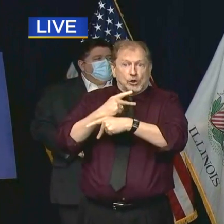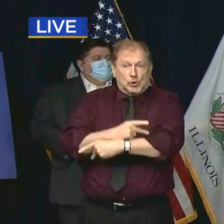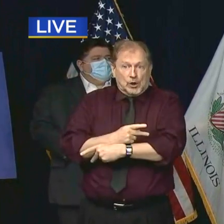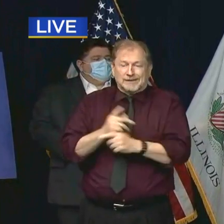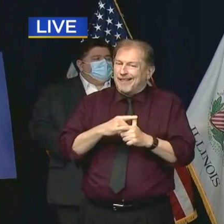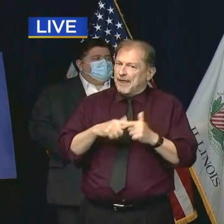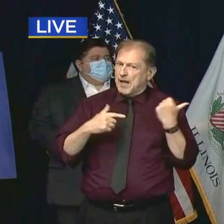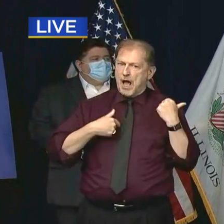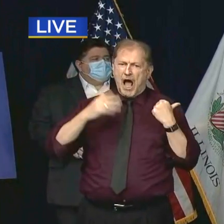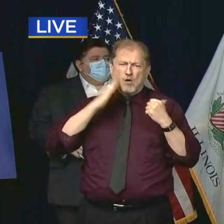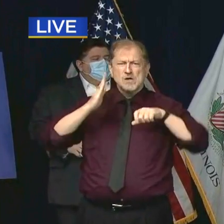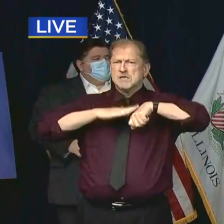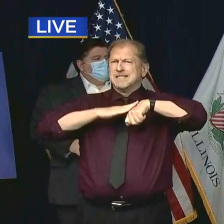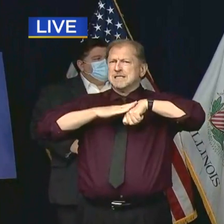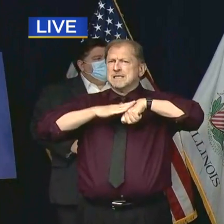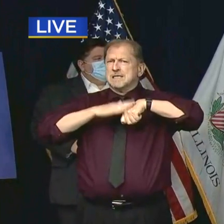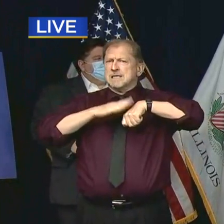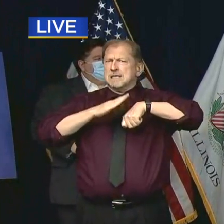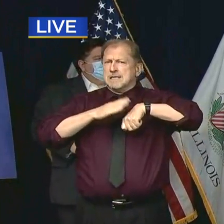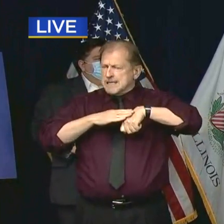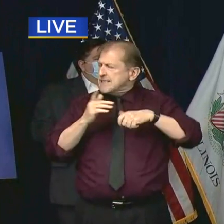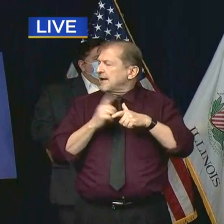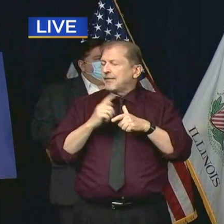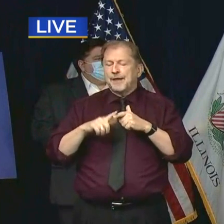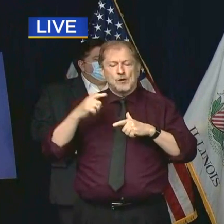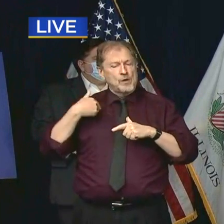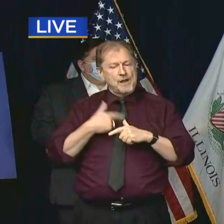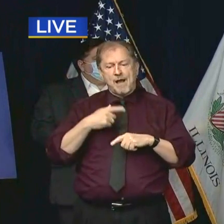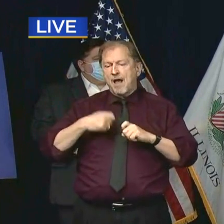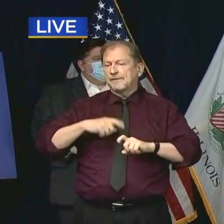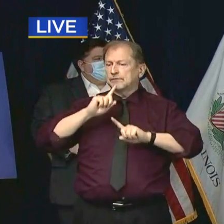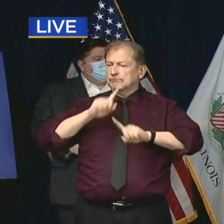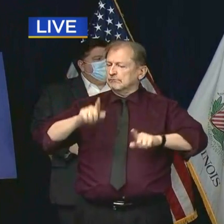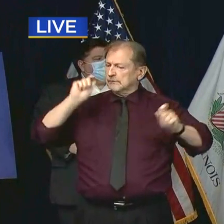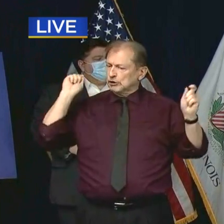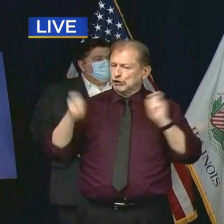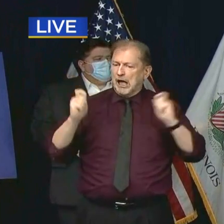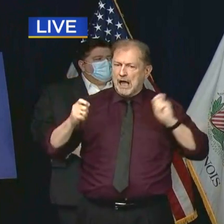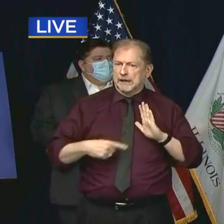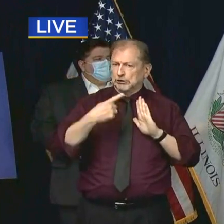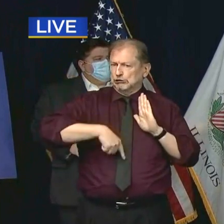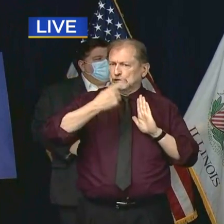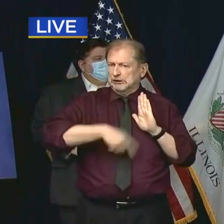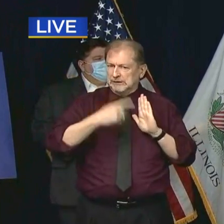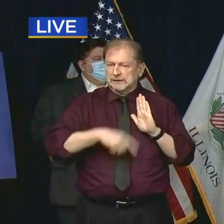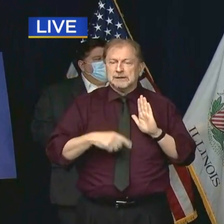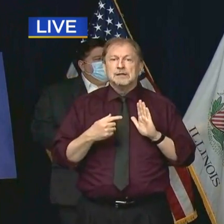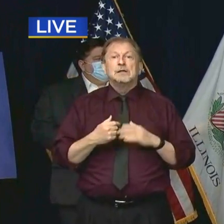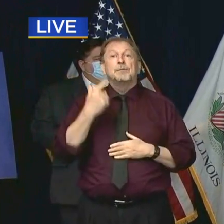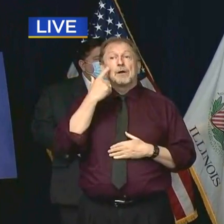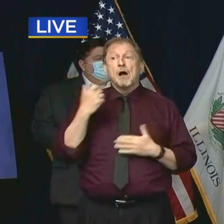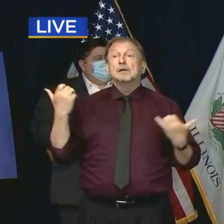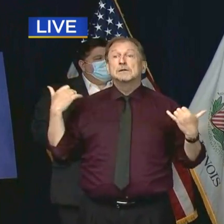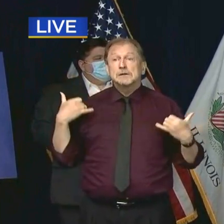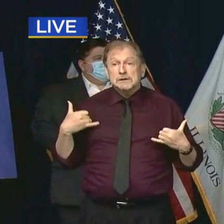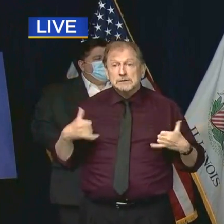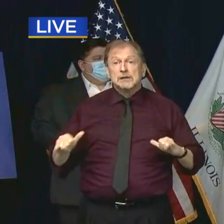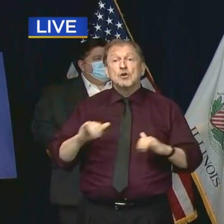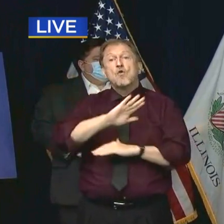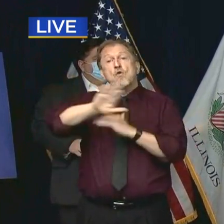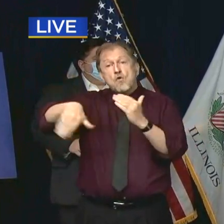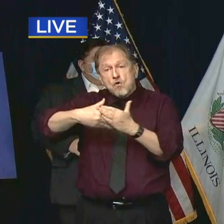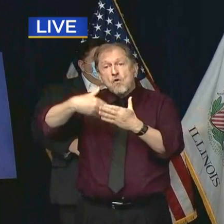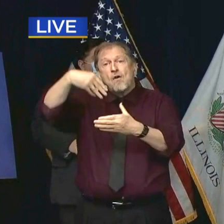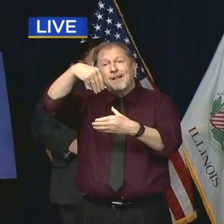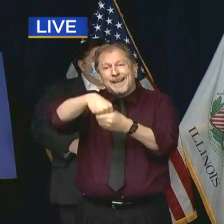alarm as soon as possible. And we will have to make whatever course correction is necessary. We are still all in this